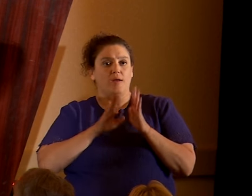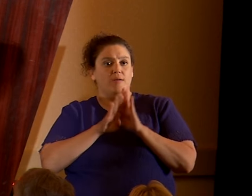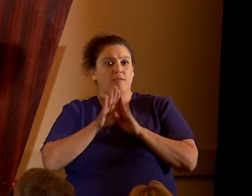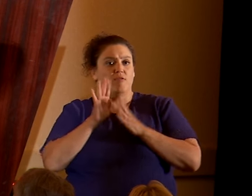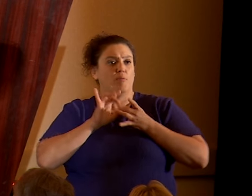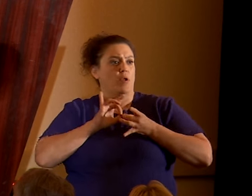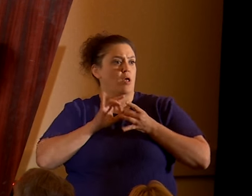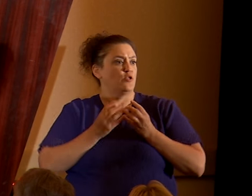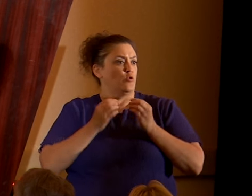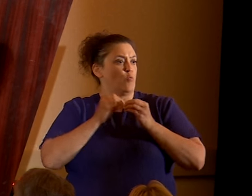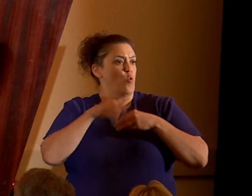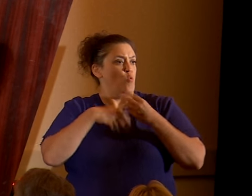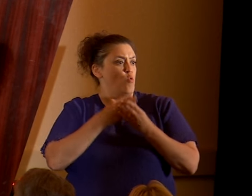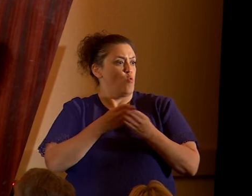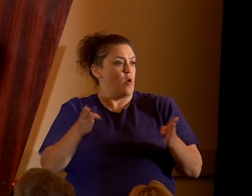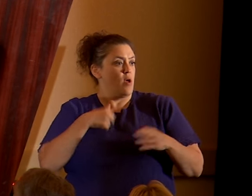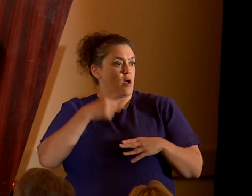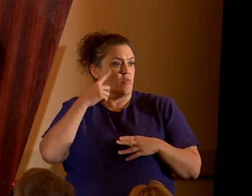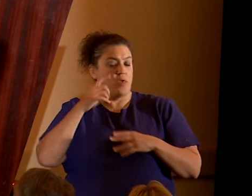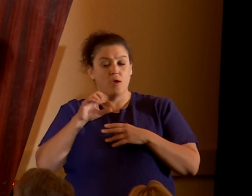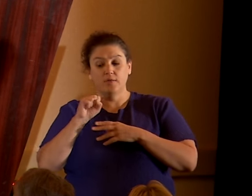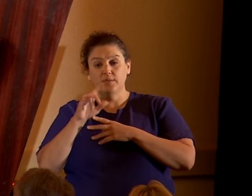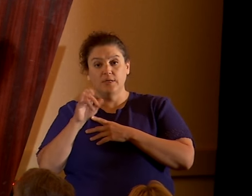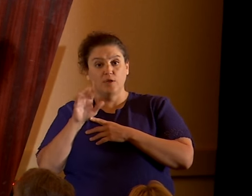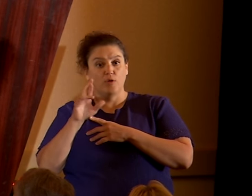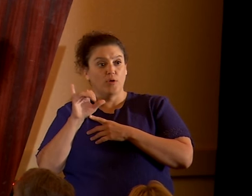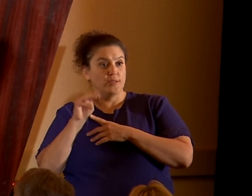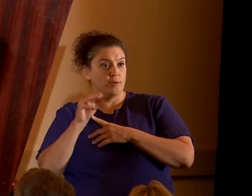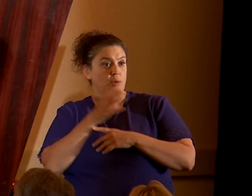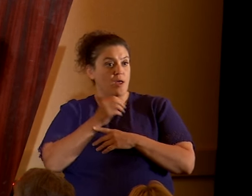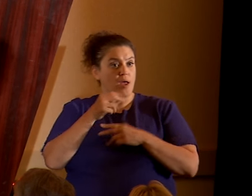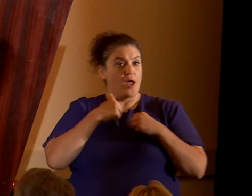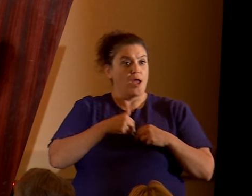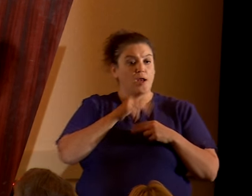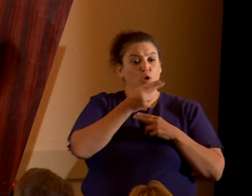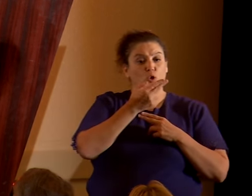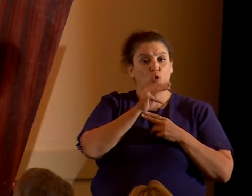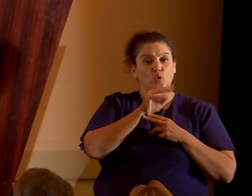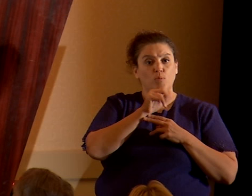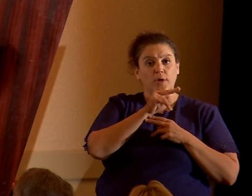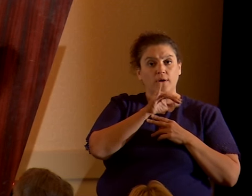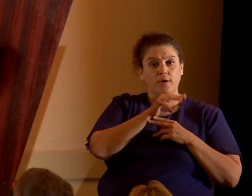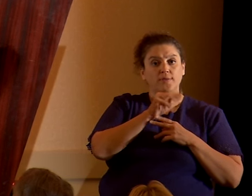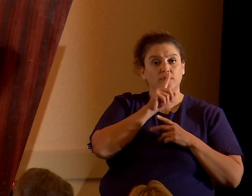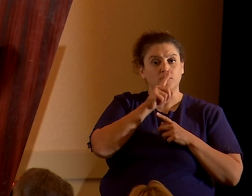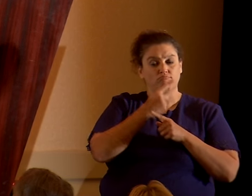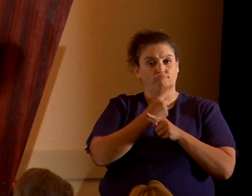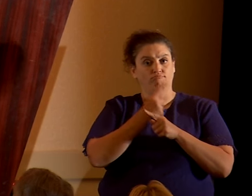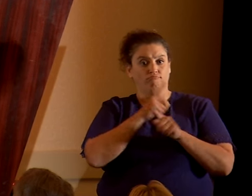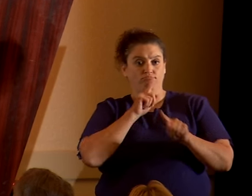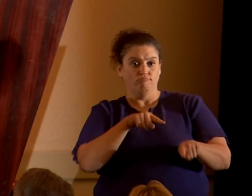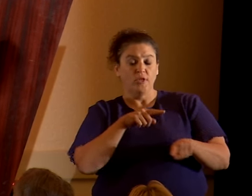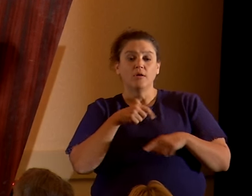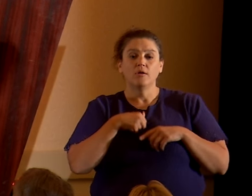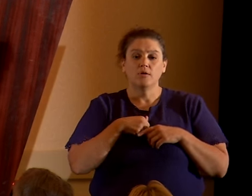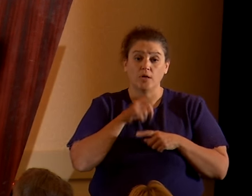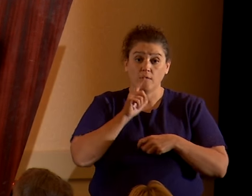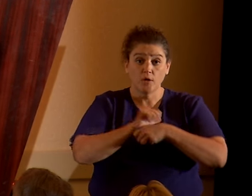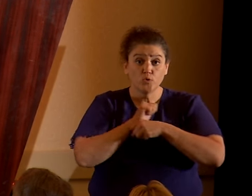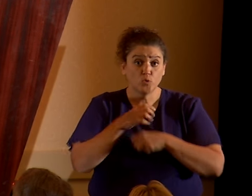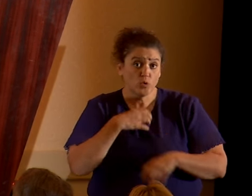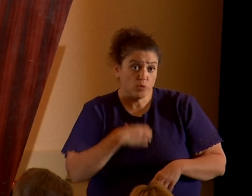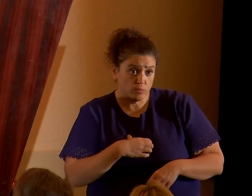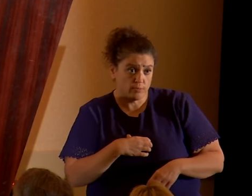I truly think that secularism and humanism are the answer. I truly wish and want secular humanist groups